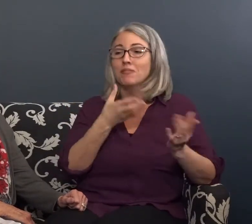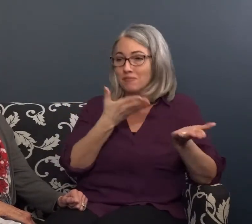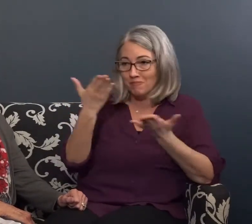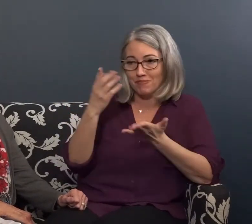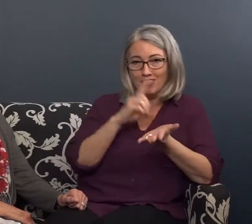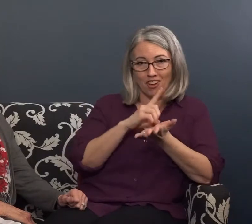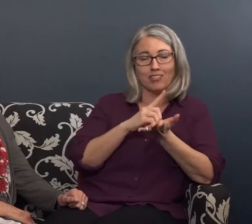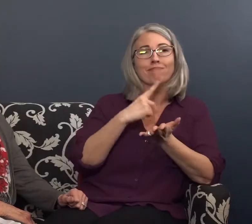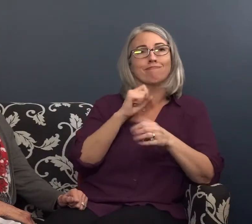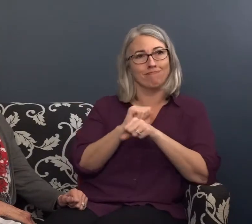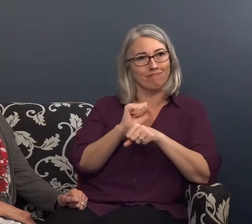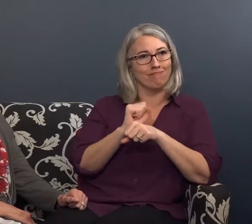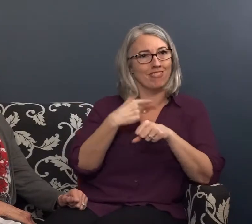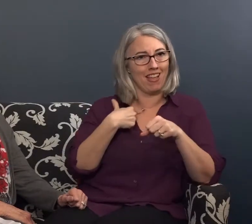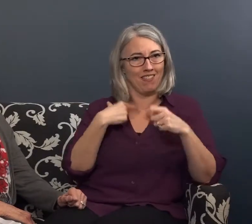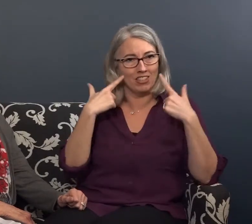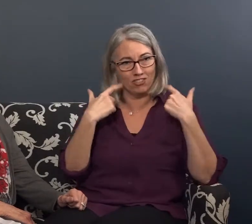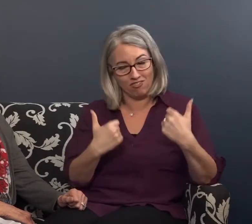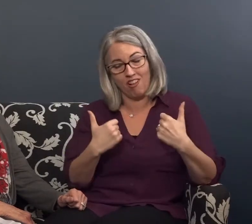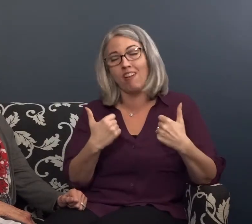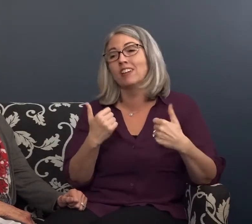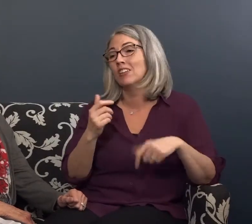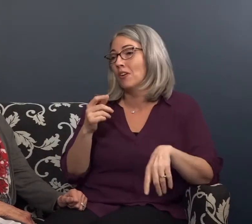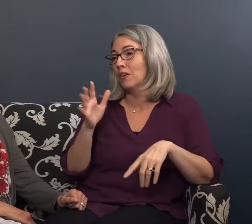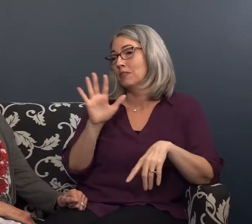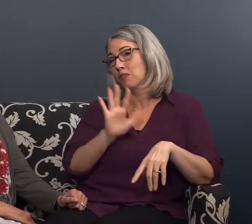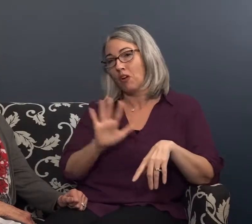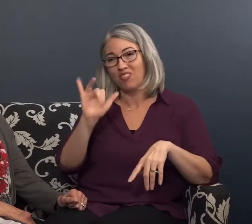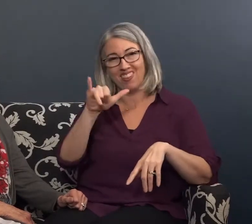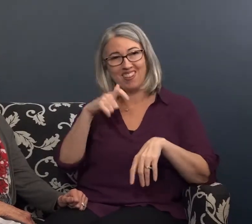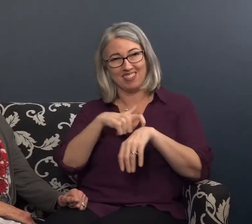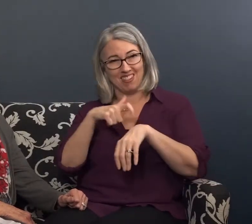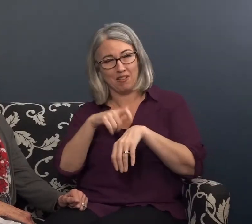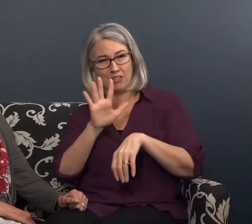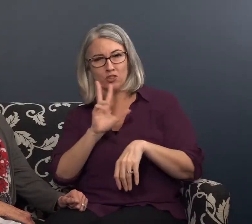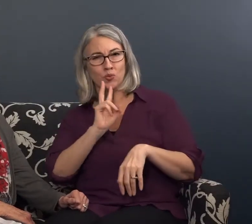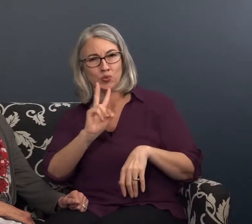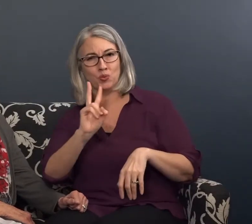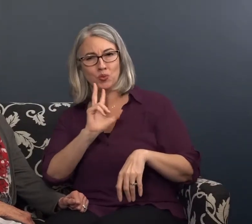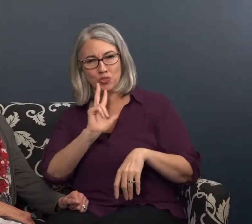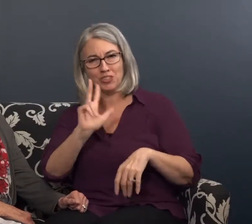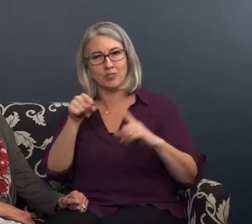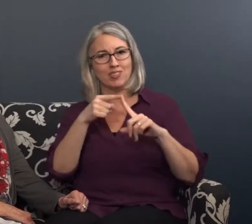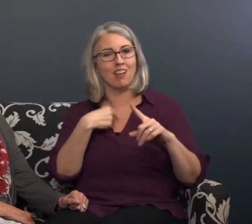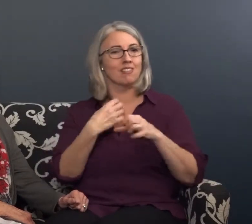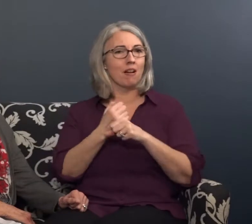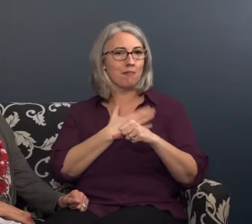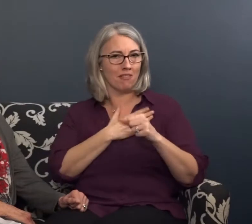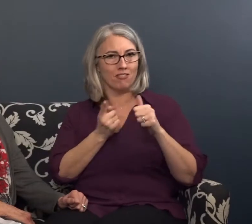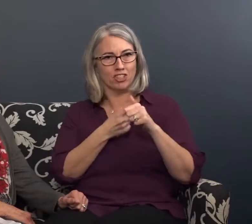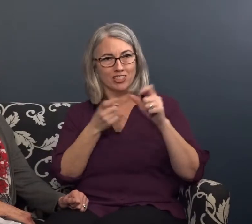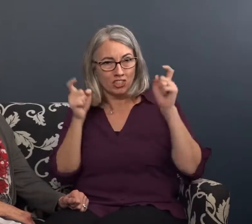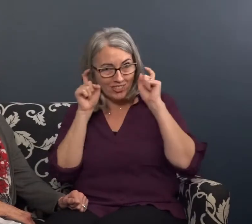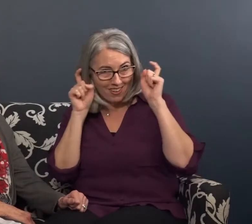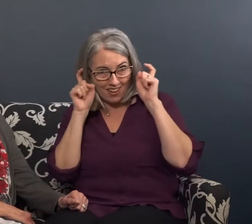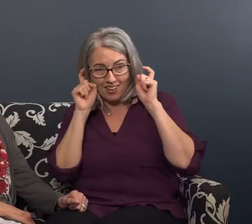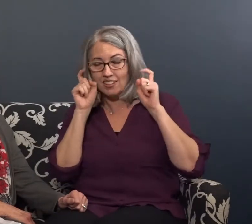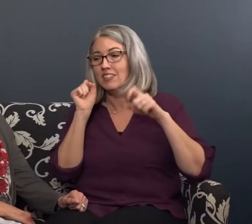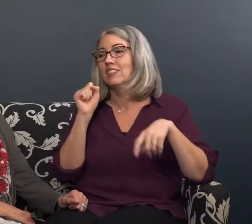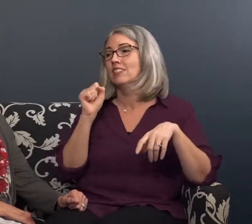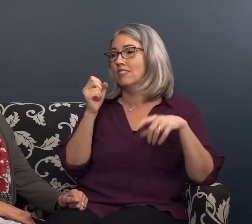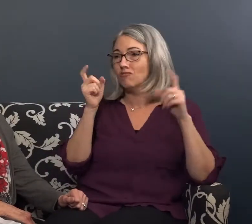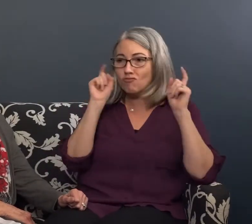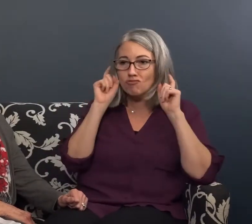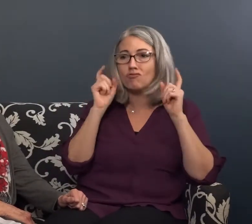point everything seemed like I was okay so we went to the doctor and again I'm about two or three at this time